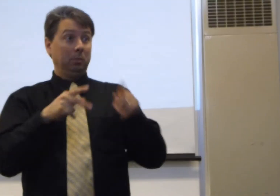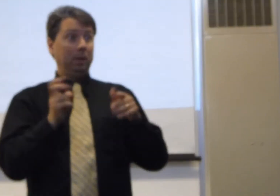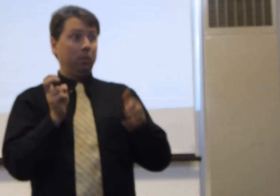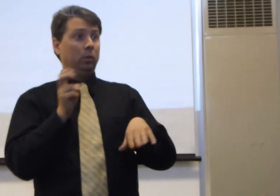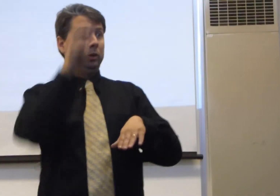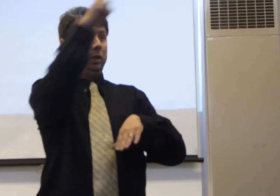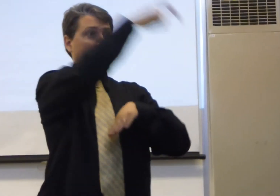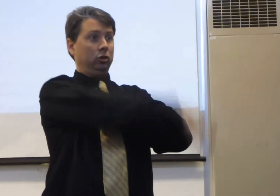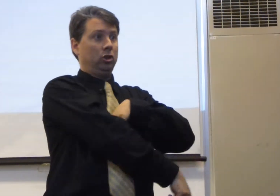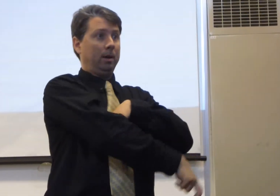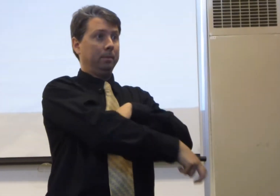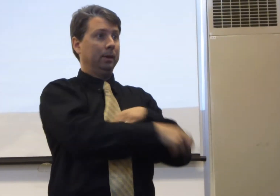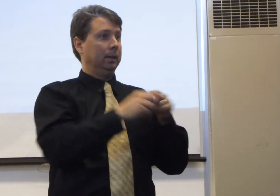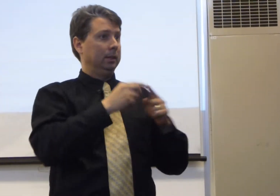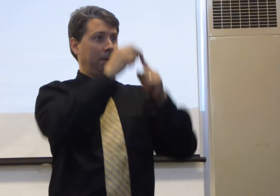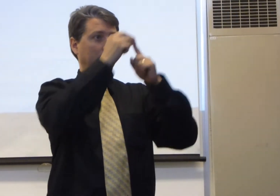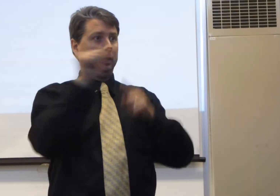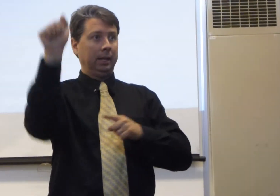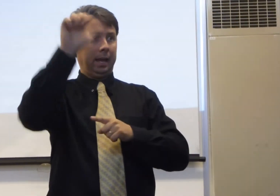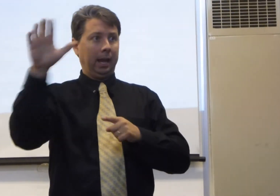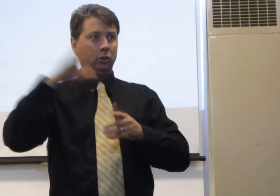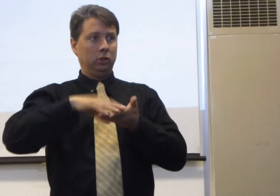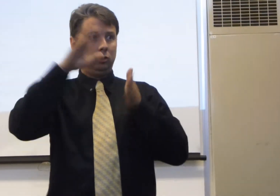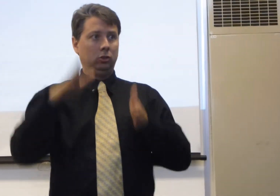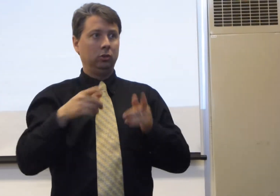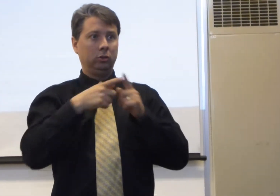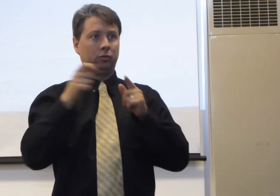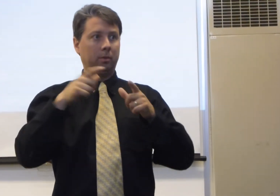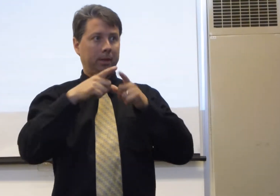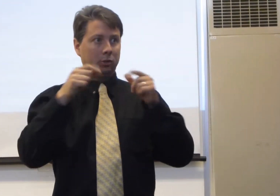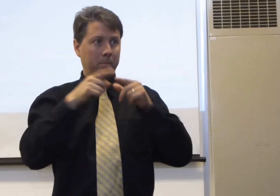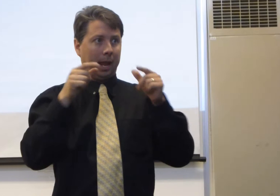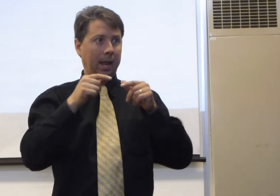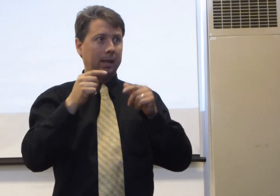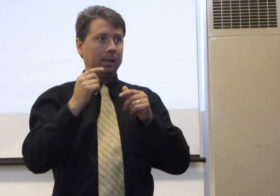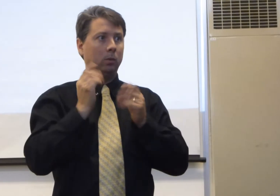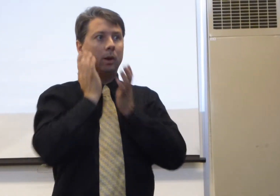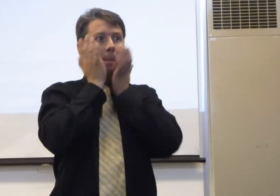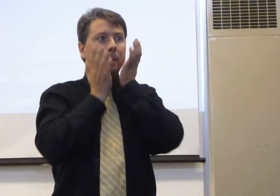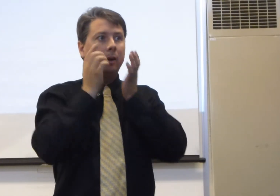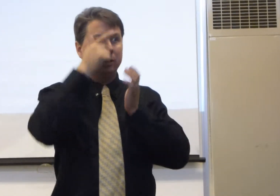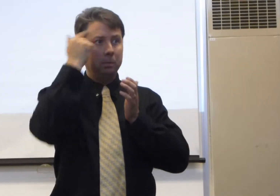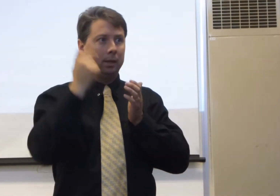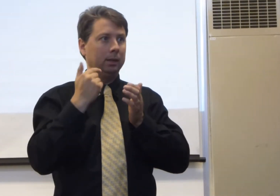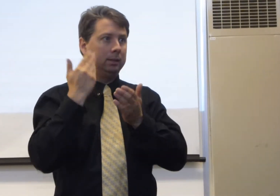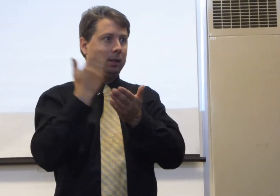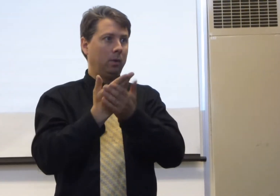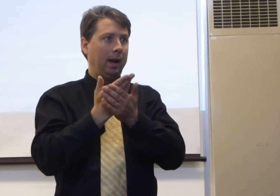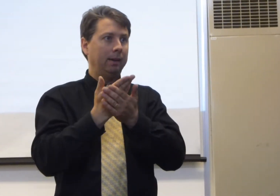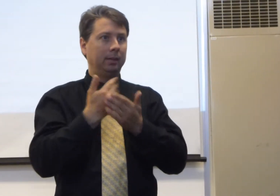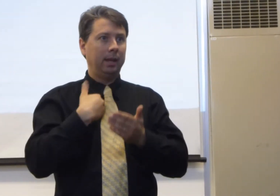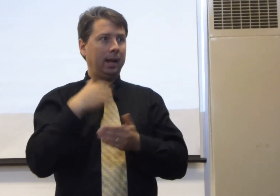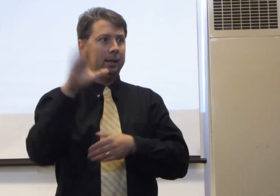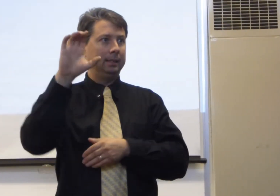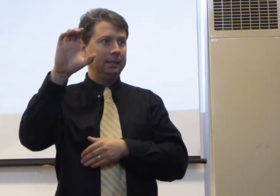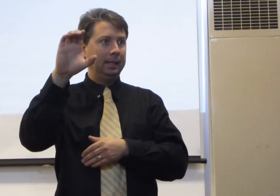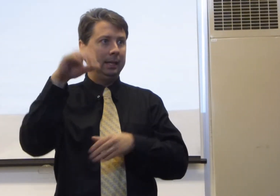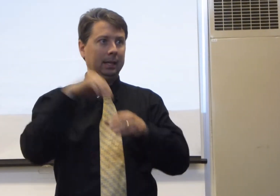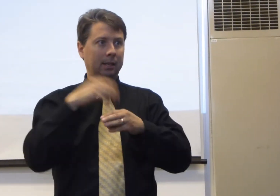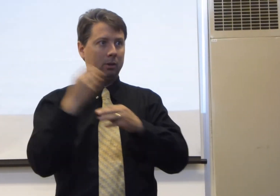people would jump, and especially the Asian students from Japan, they were embarrassed because they arrived and they had a C in